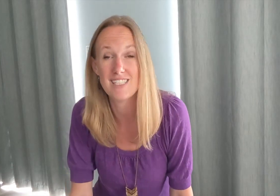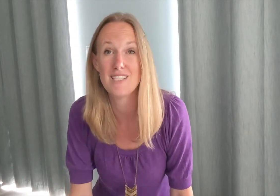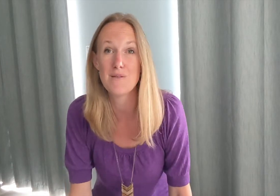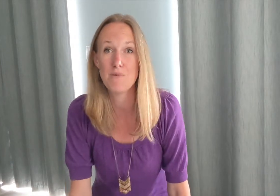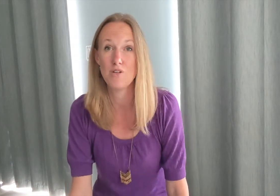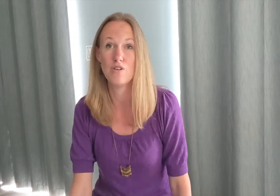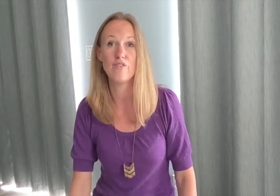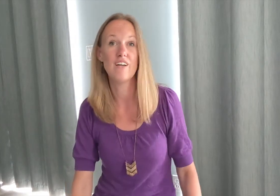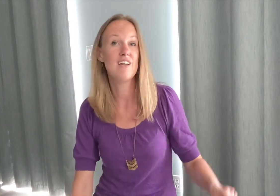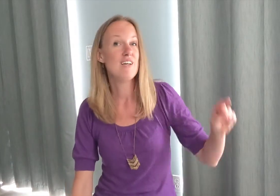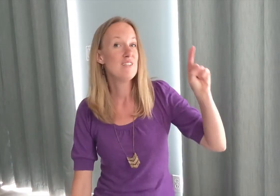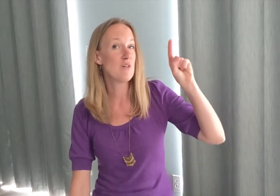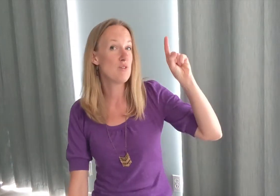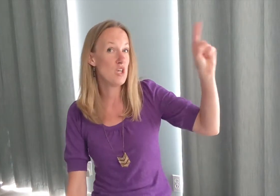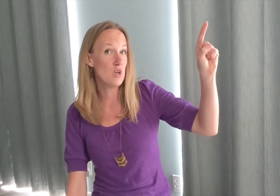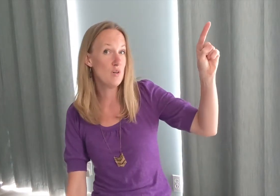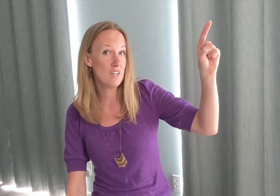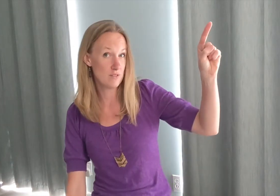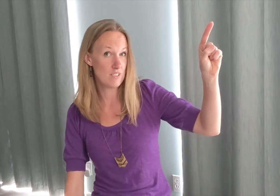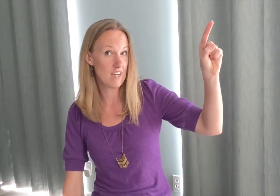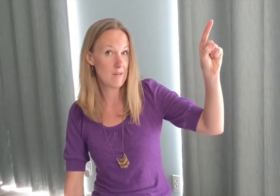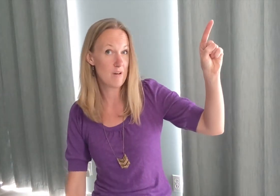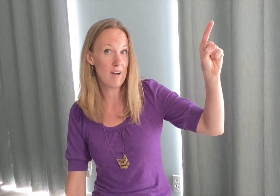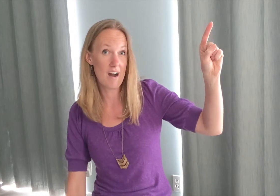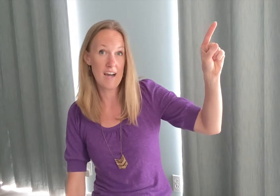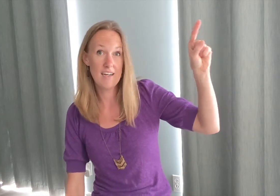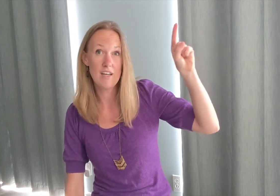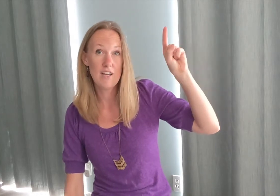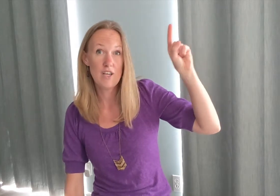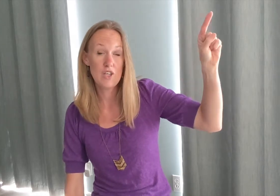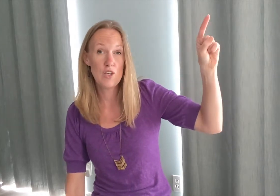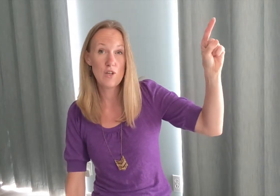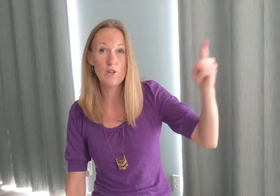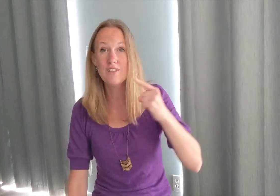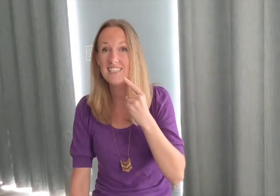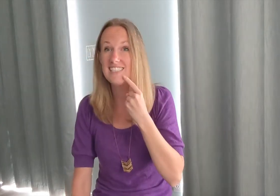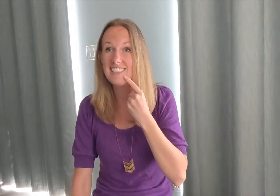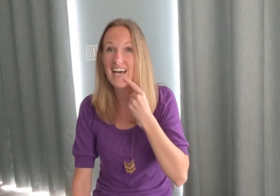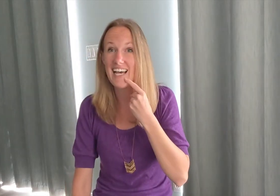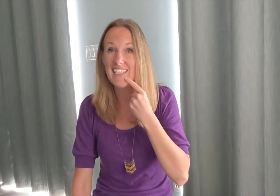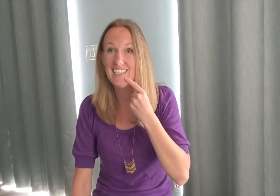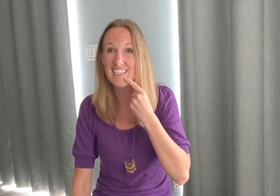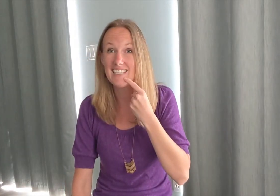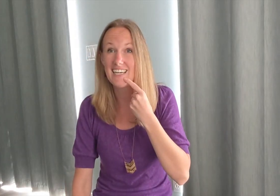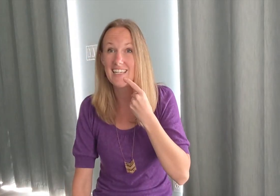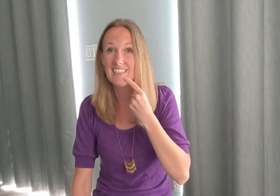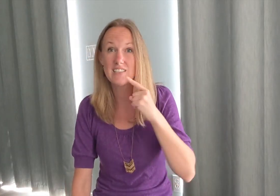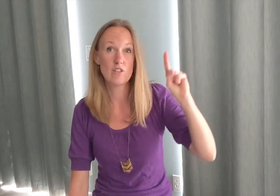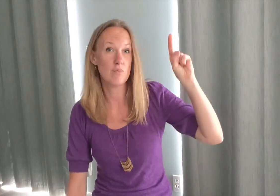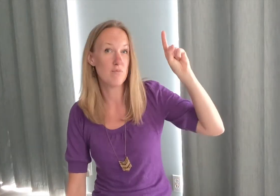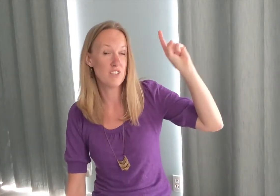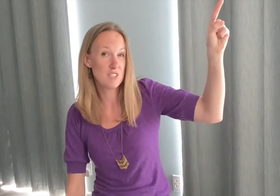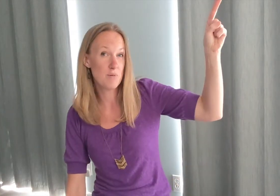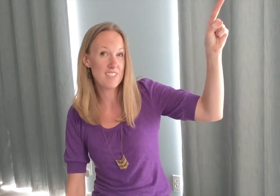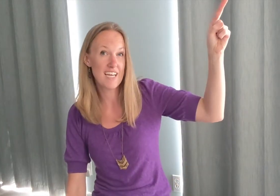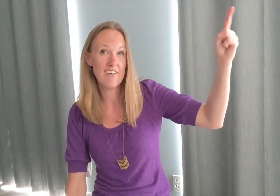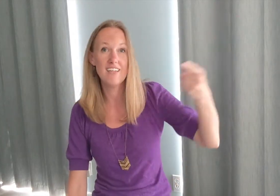move so you because we're talking about God you said okay so first you point to heaven